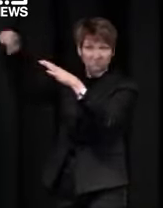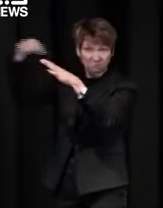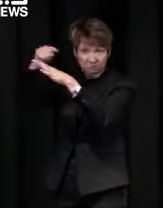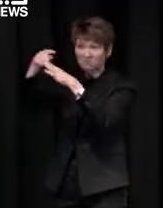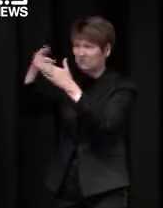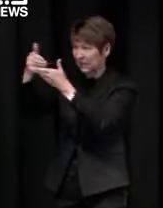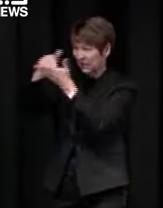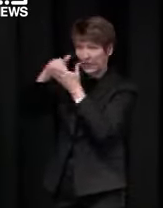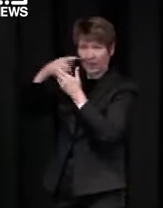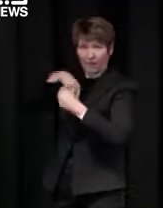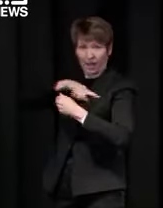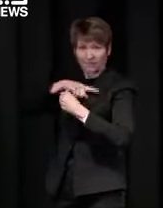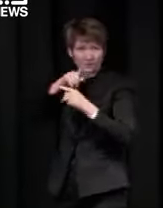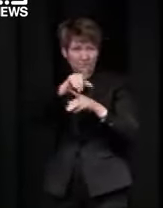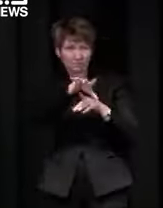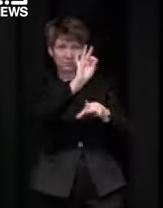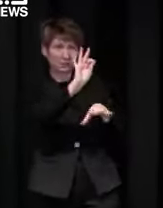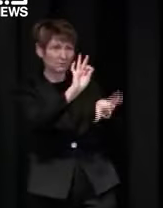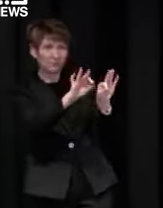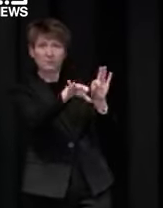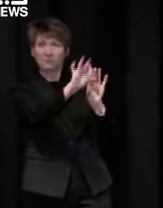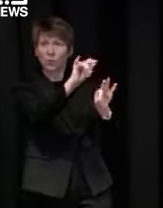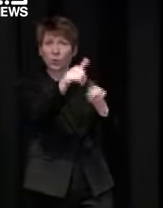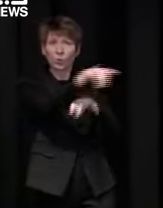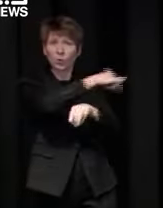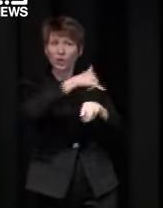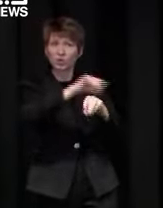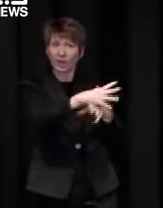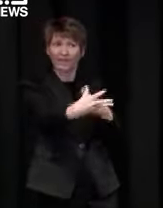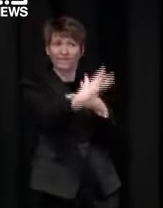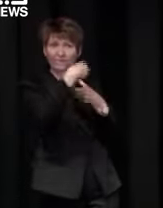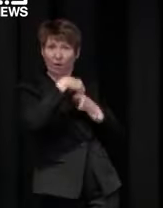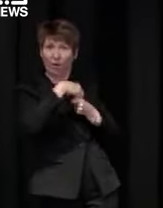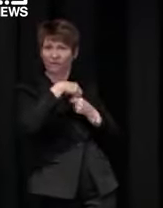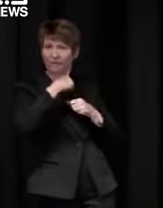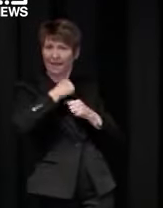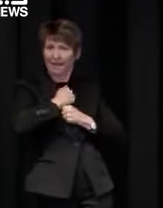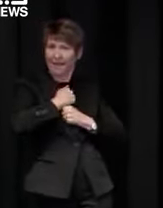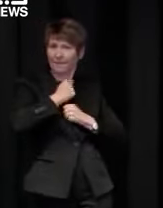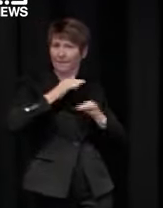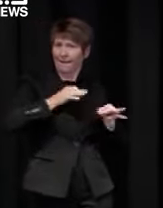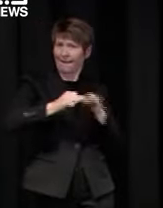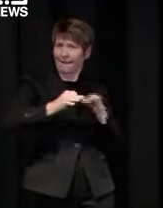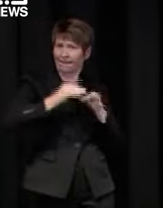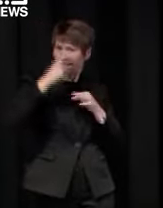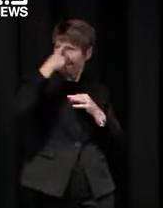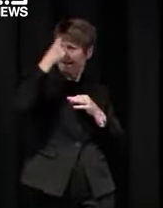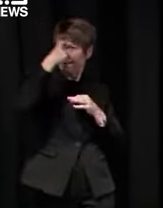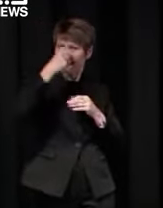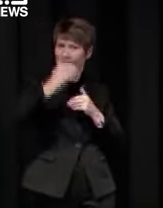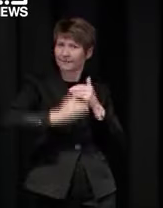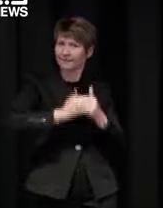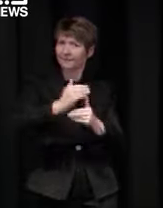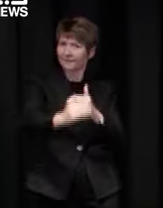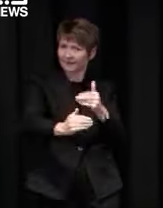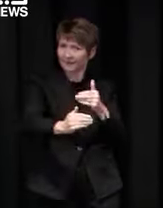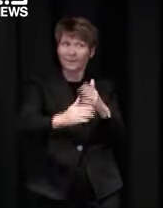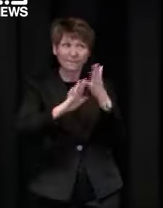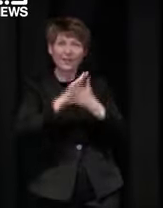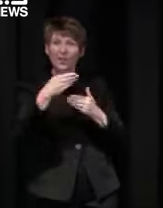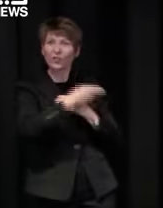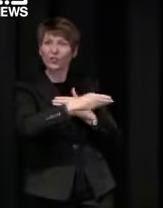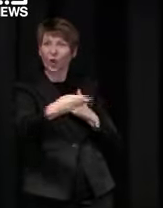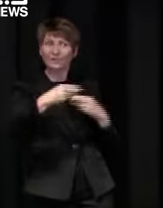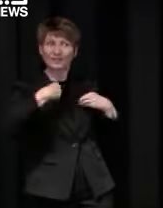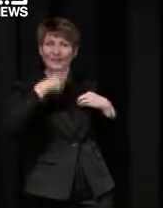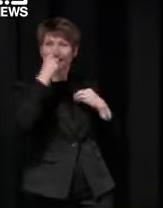that will participate in the trials this is a really important step on the path to us becoming an open vaccinated